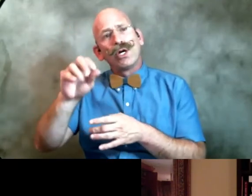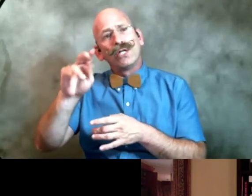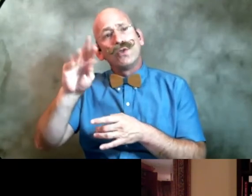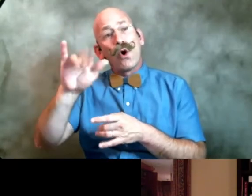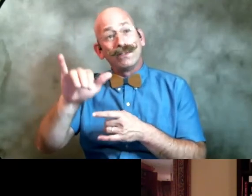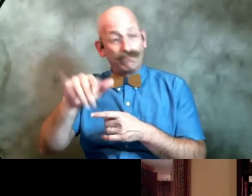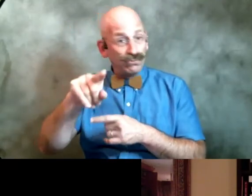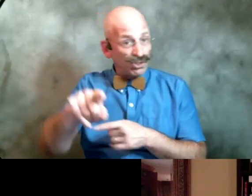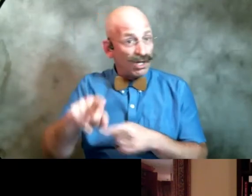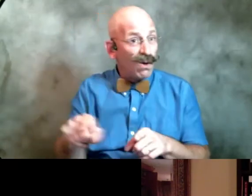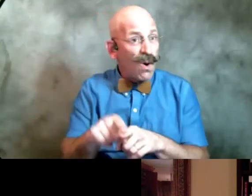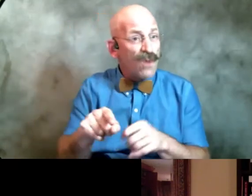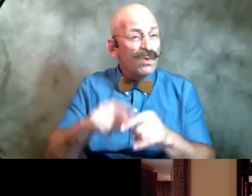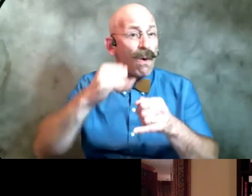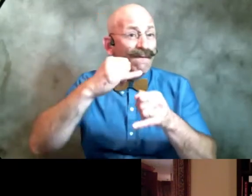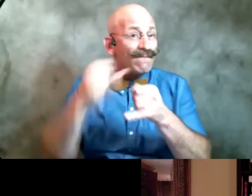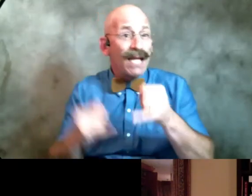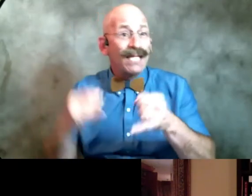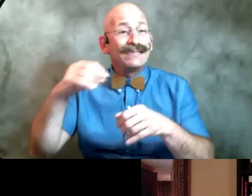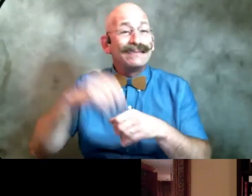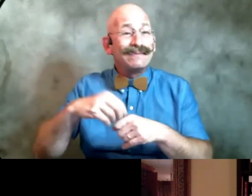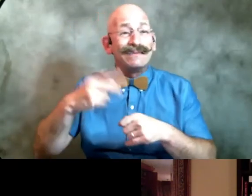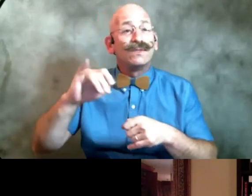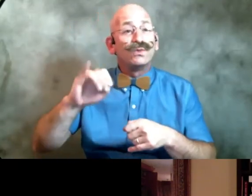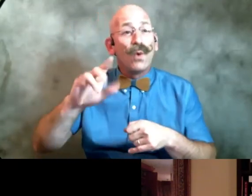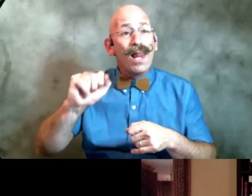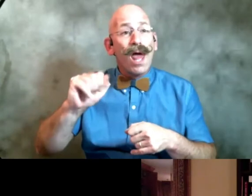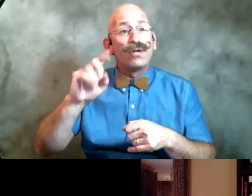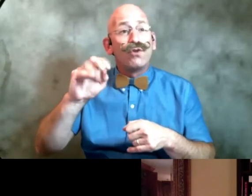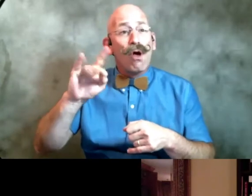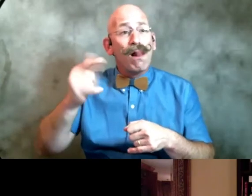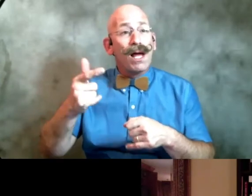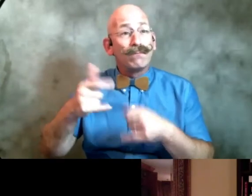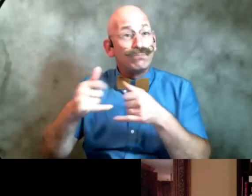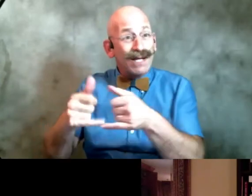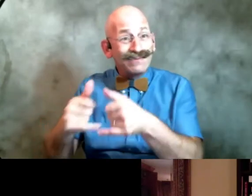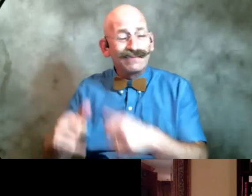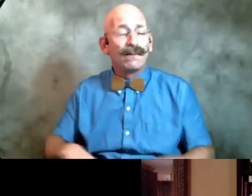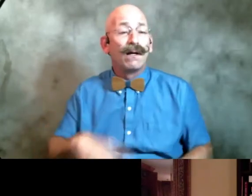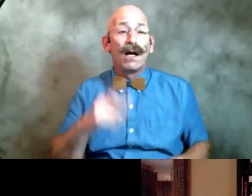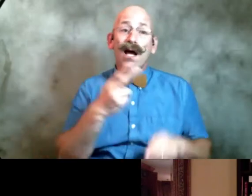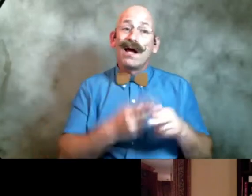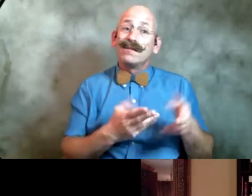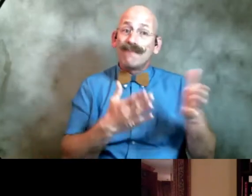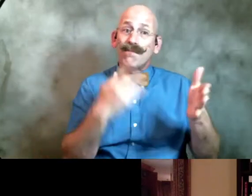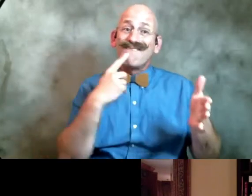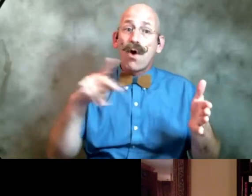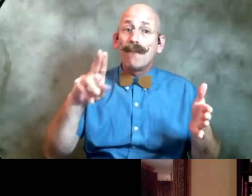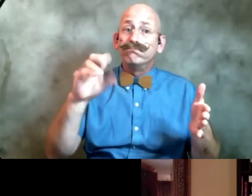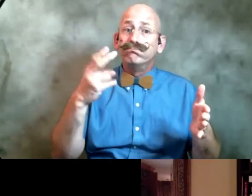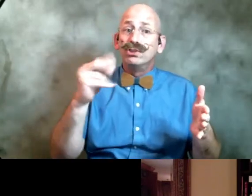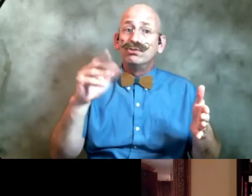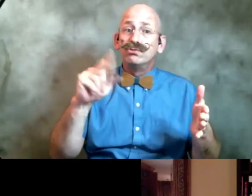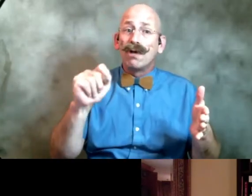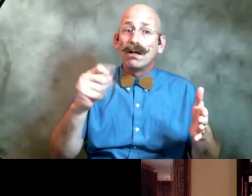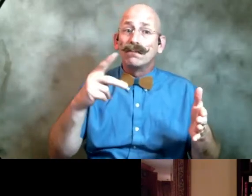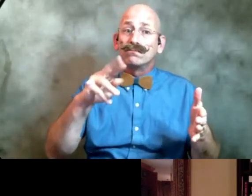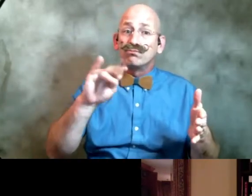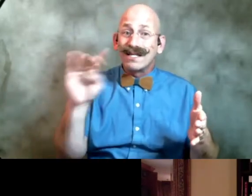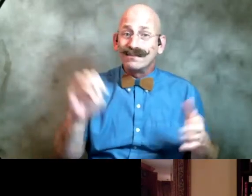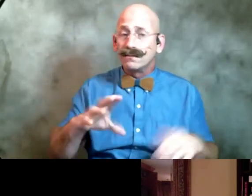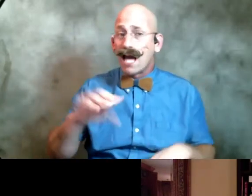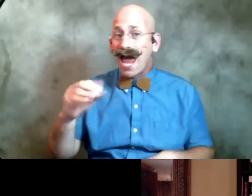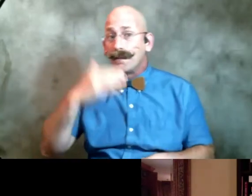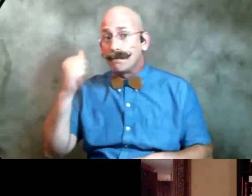Julia Darling prize she's been nominated for the push a push cart prize and for the best of death and